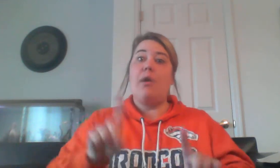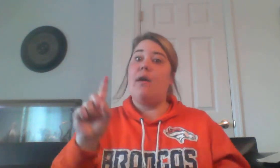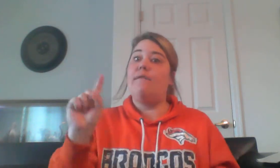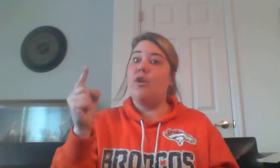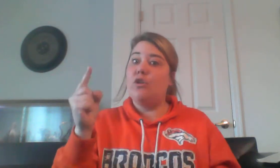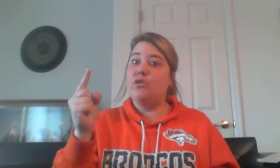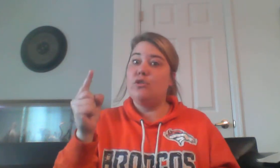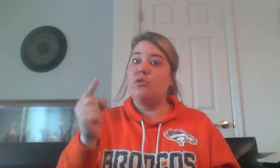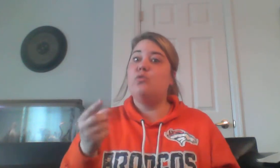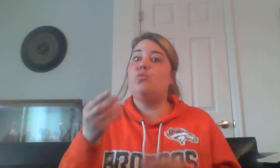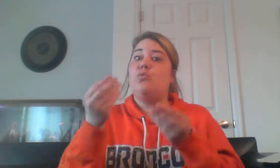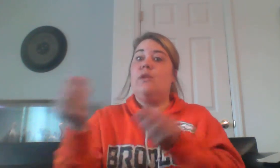I don't need your protection.